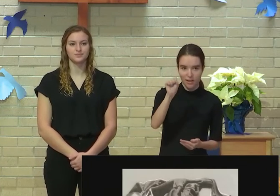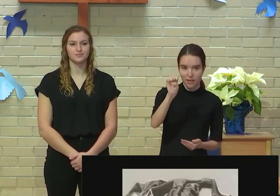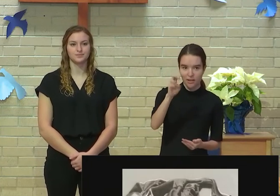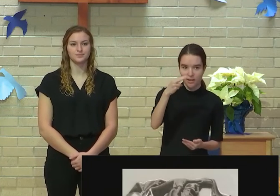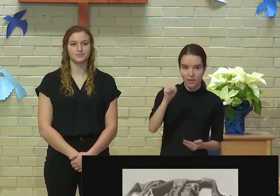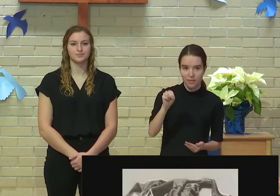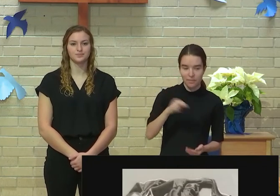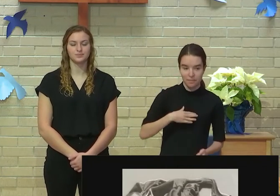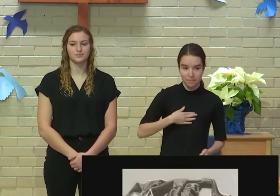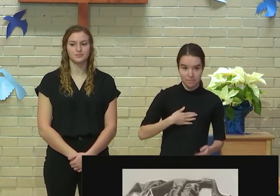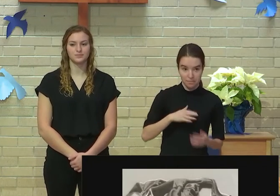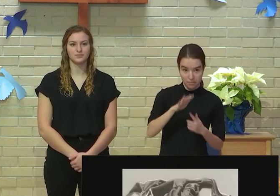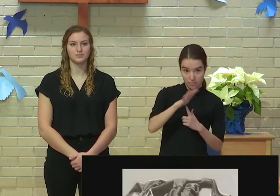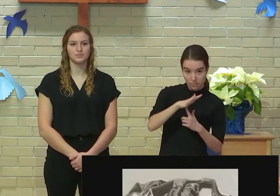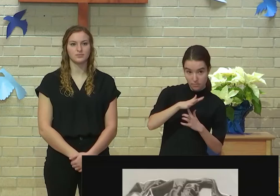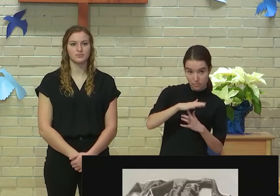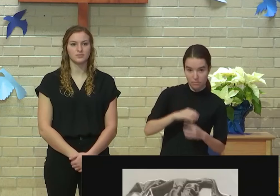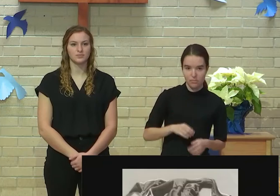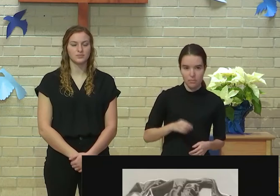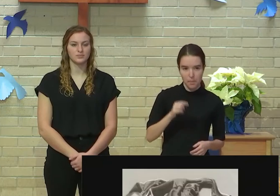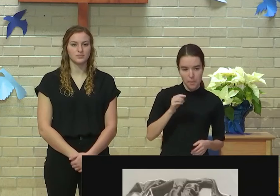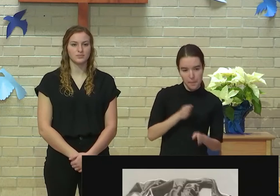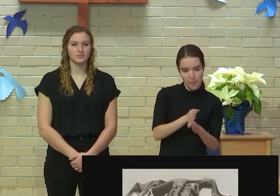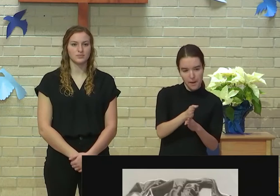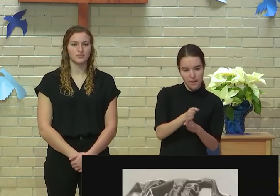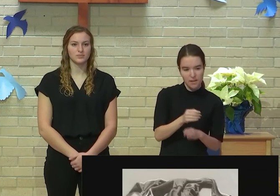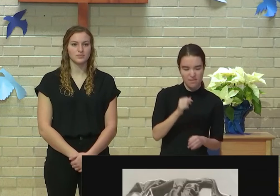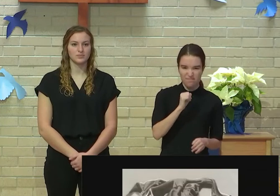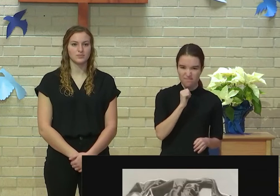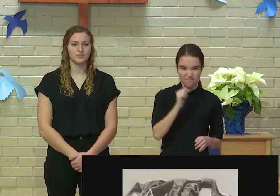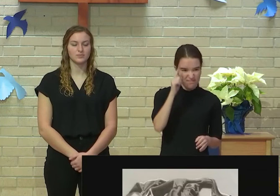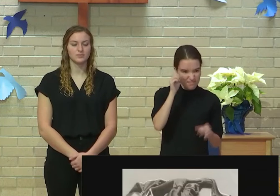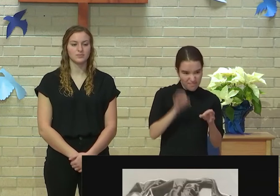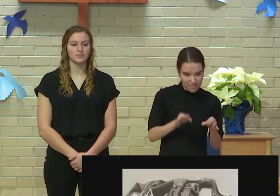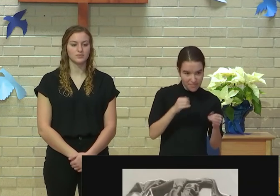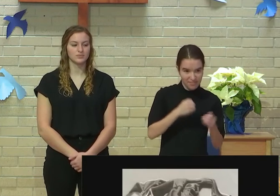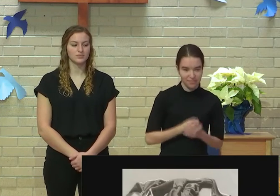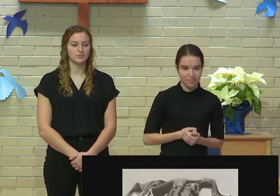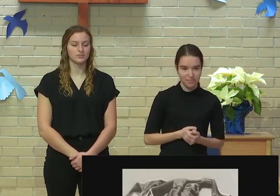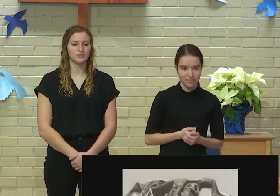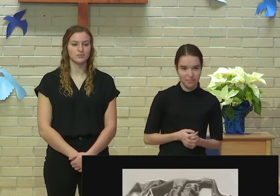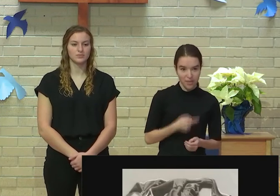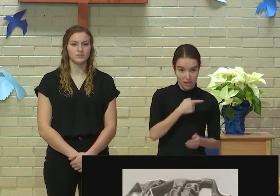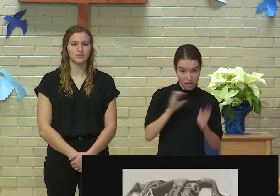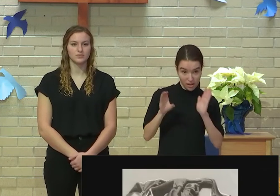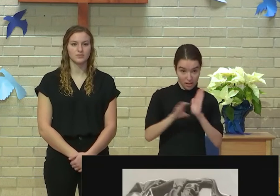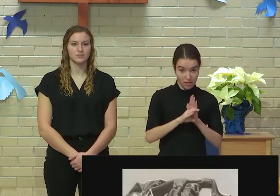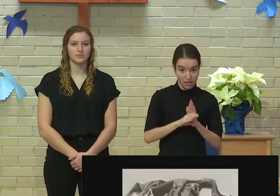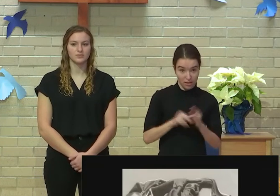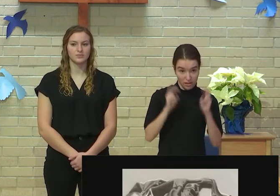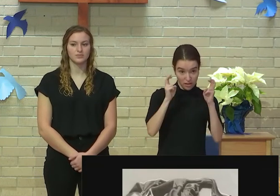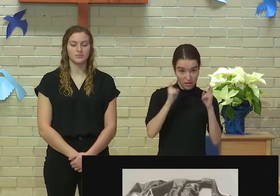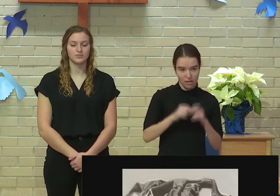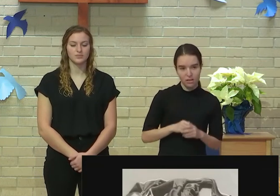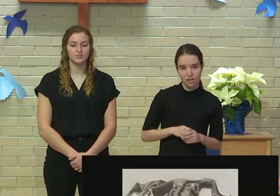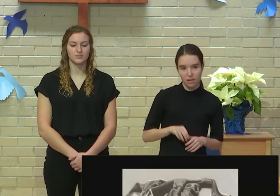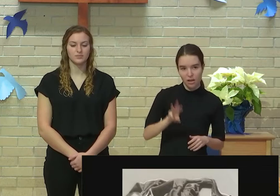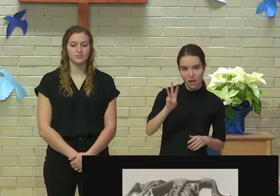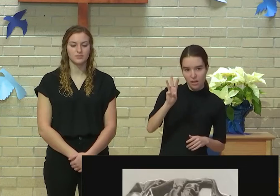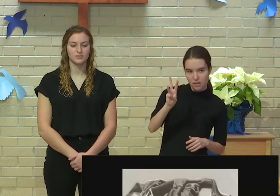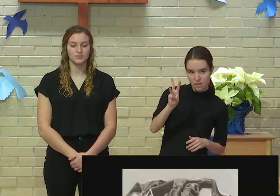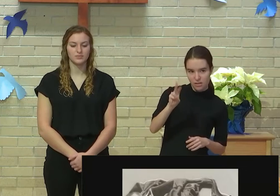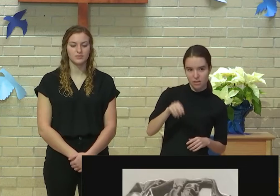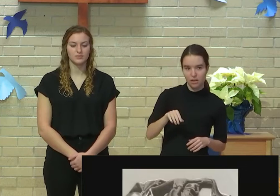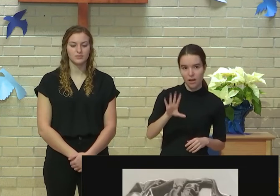my current major is undecided. So the title of this piece is Six Out of 50